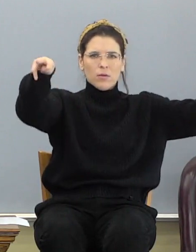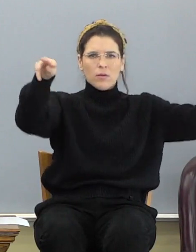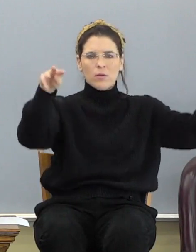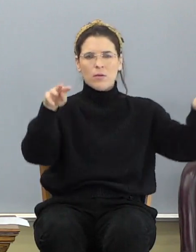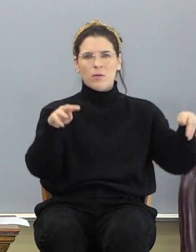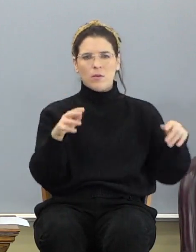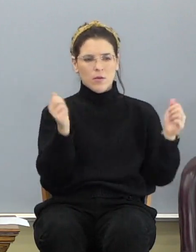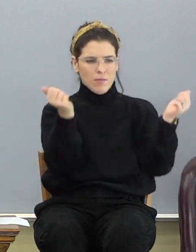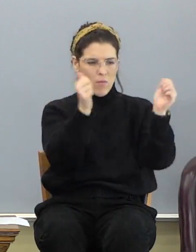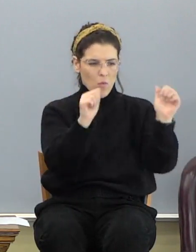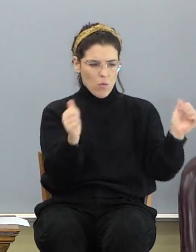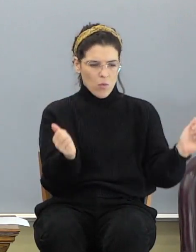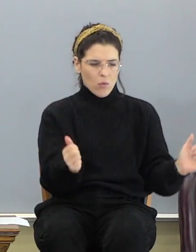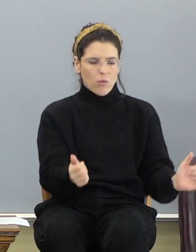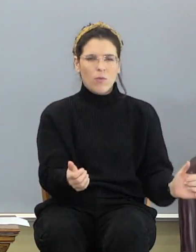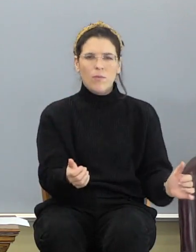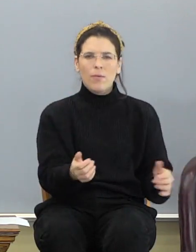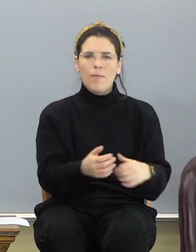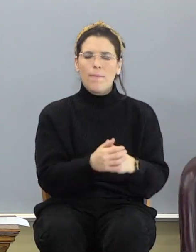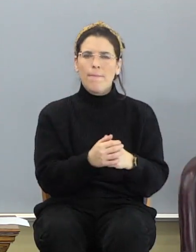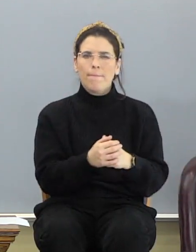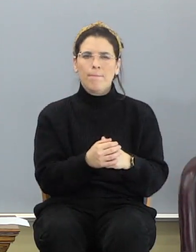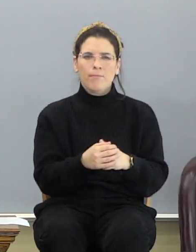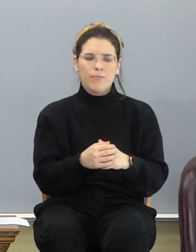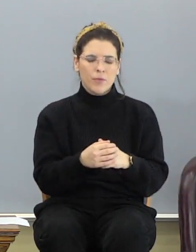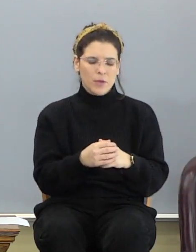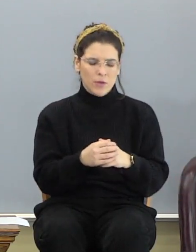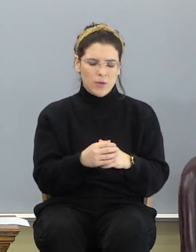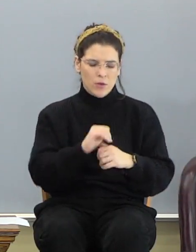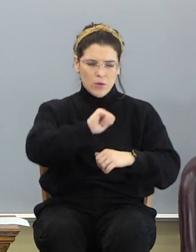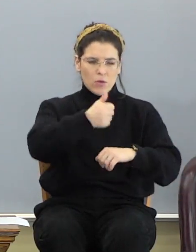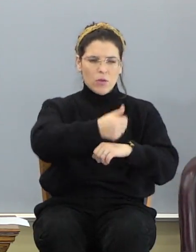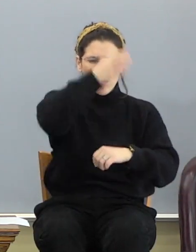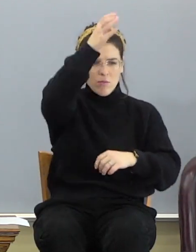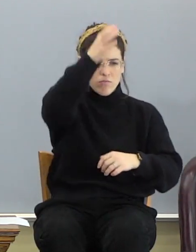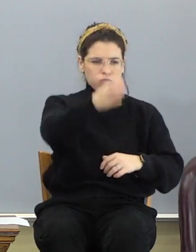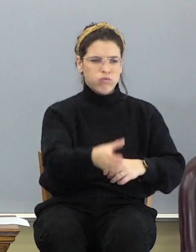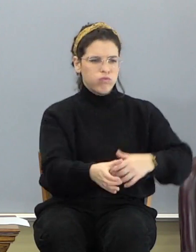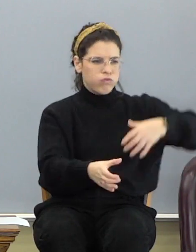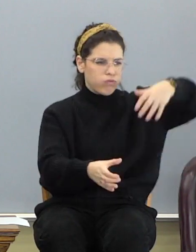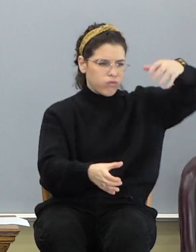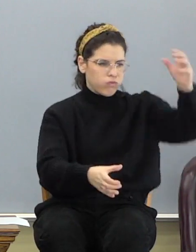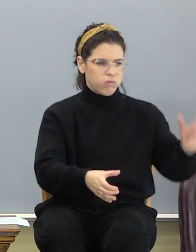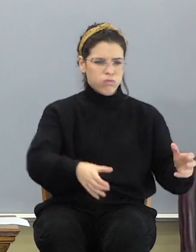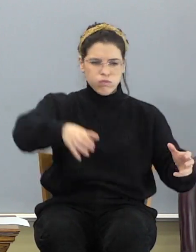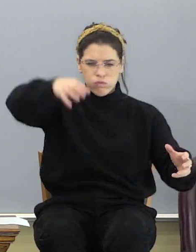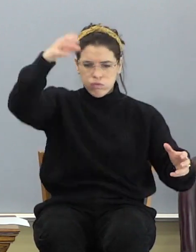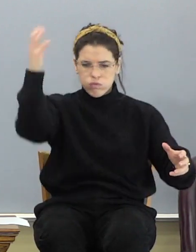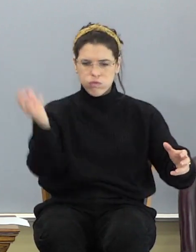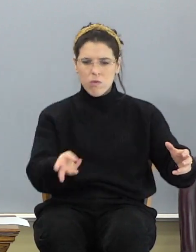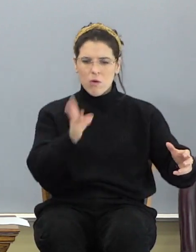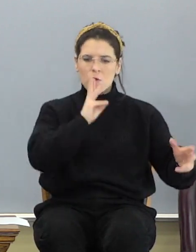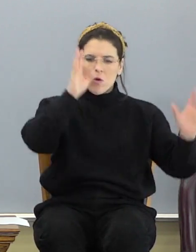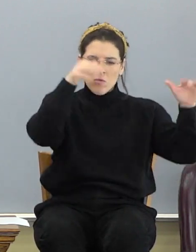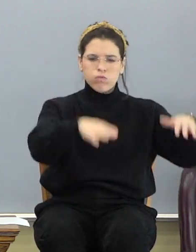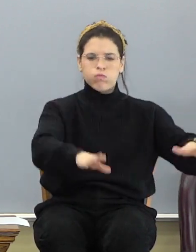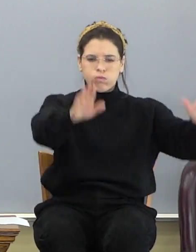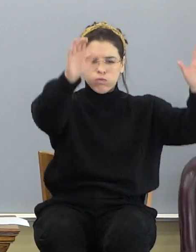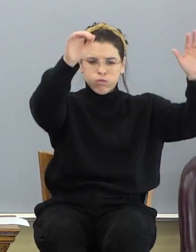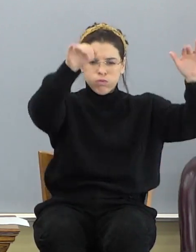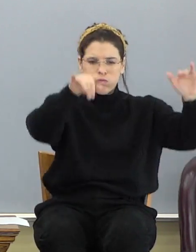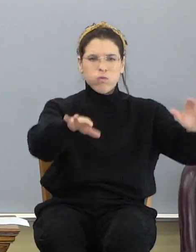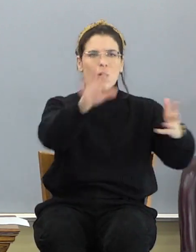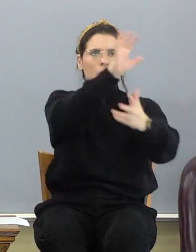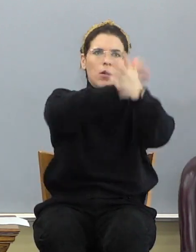molded them, put them there. He layeth the beams of His chamber in the waters, who maketh the